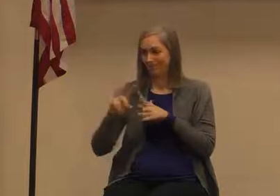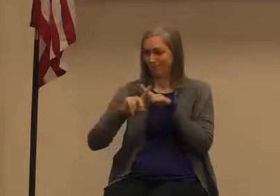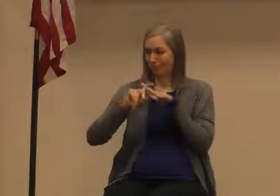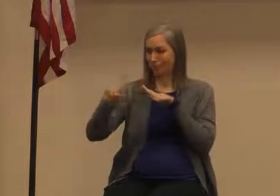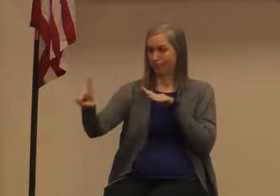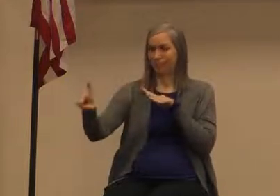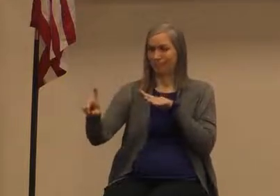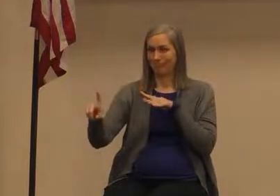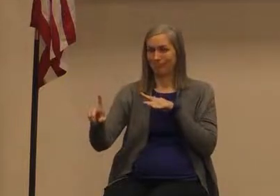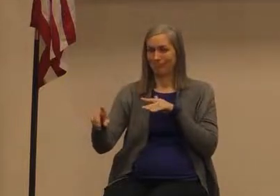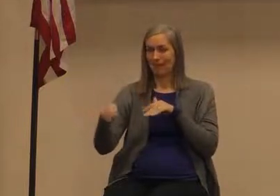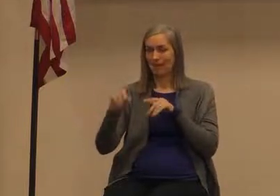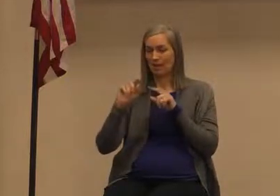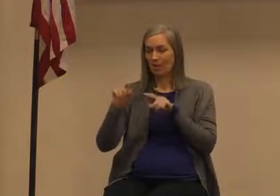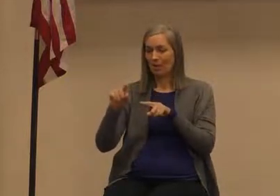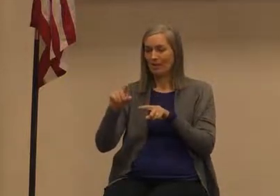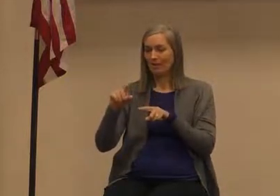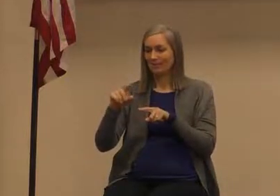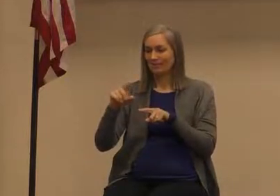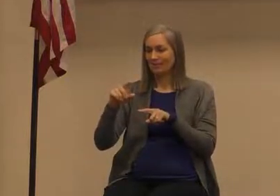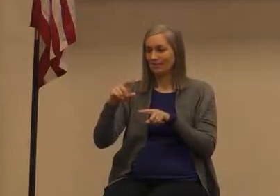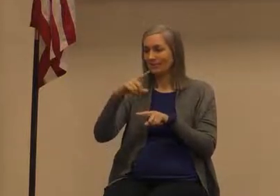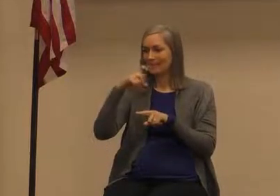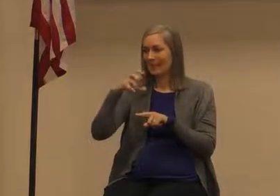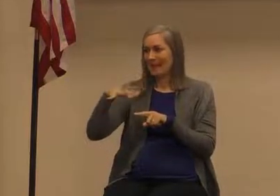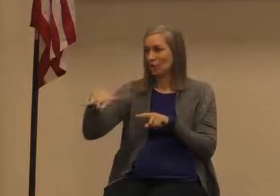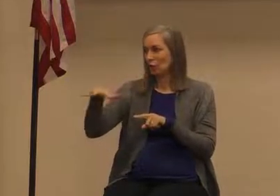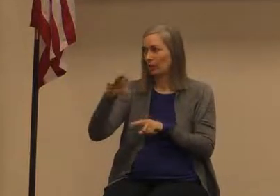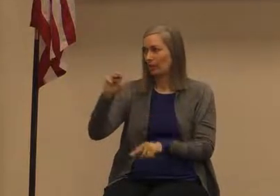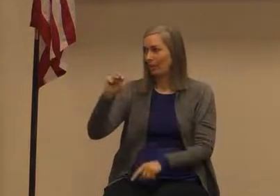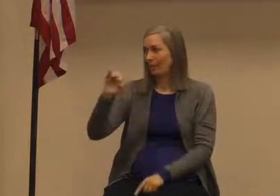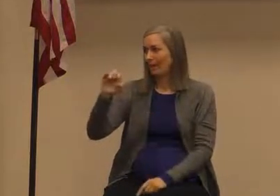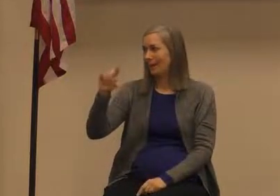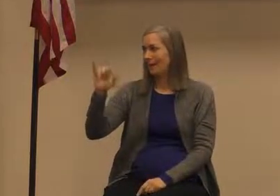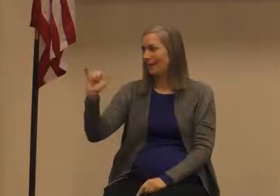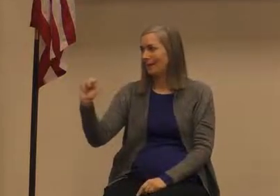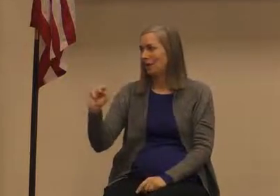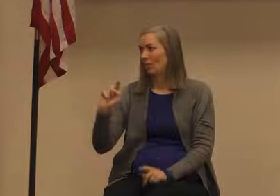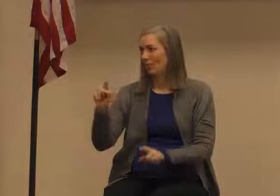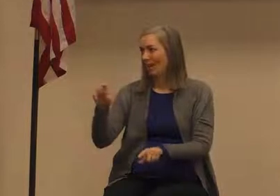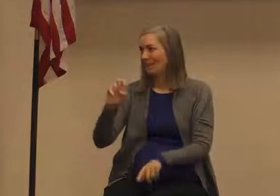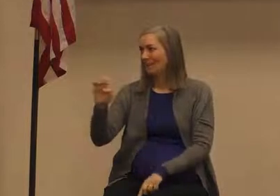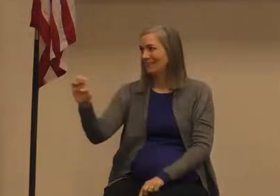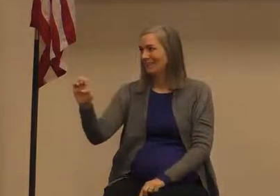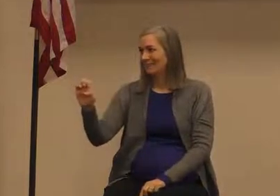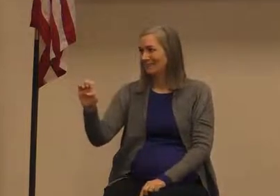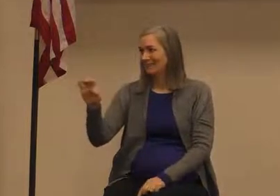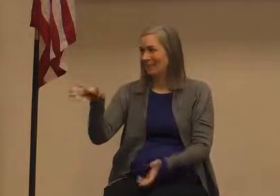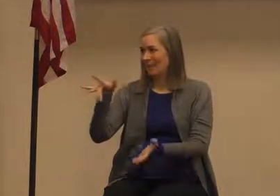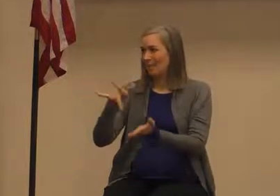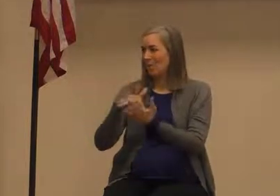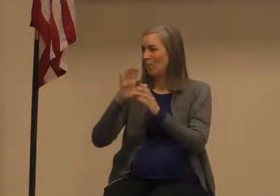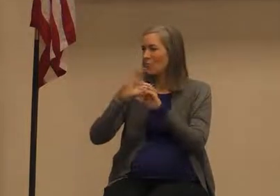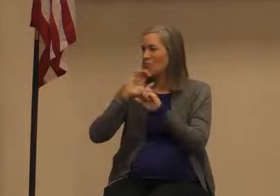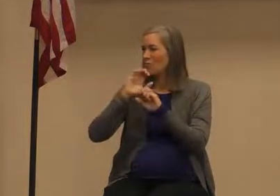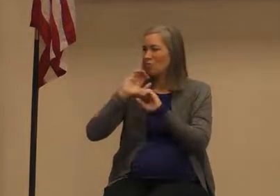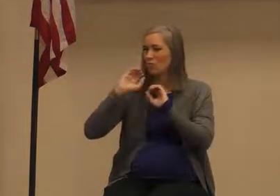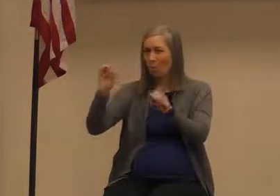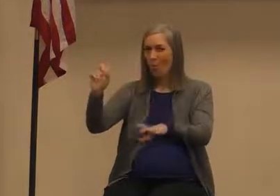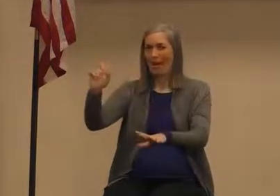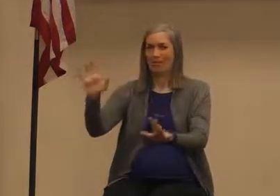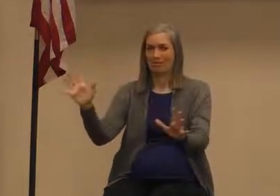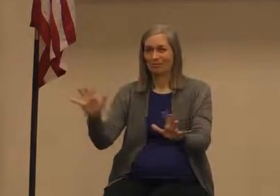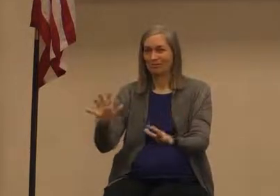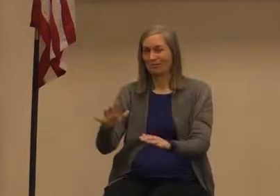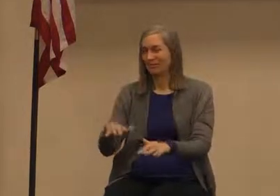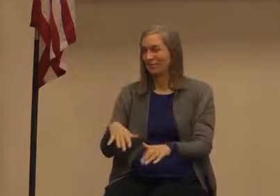the middle of nowhere he goes to the desert of Midian to the east okay and where we find him here in Exodus chapter 3 is he is tending to the flocks